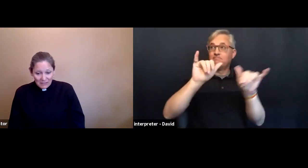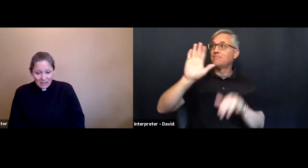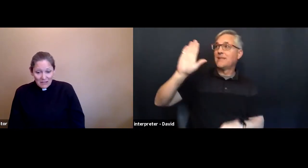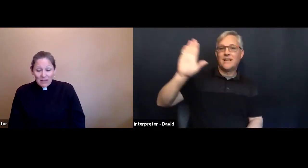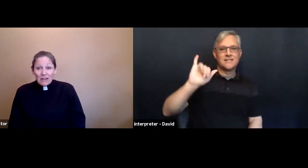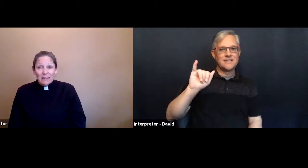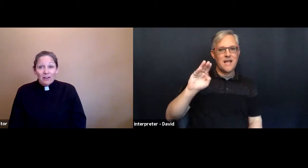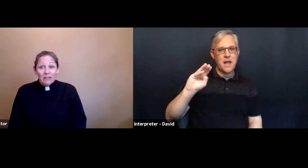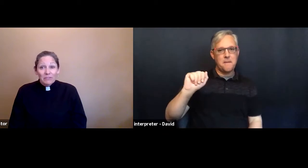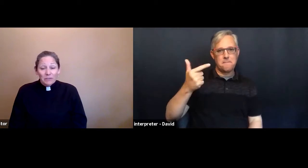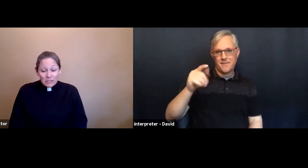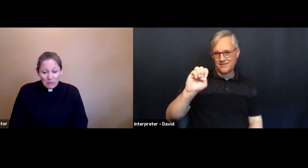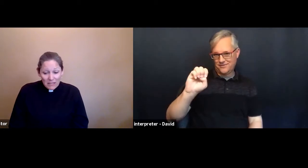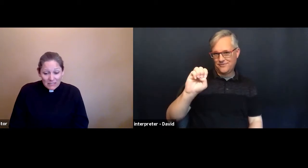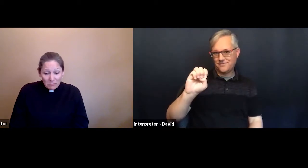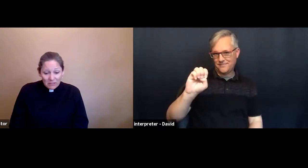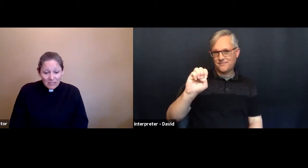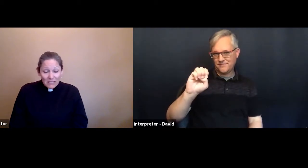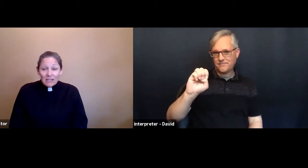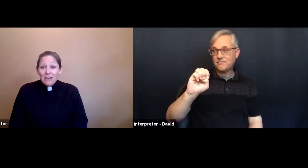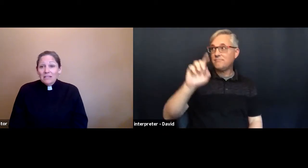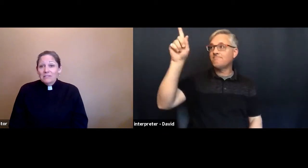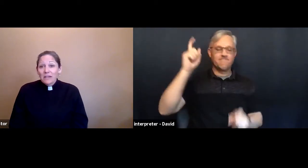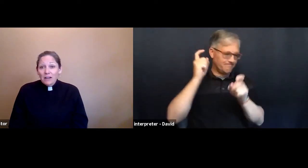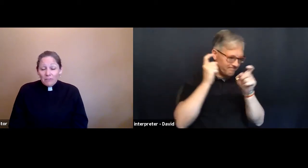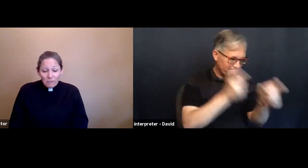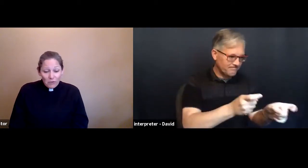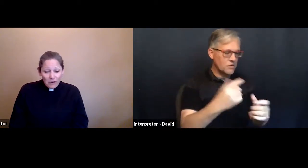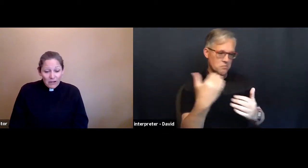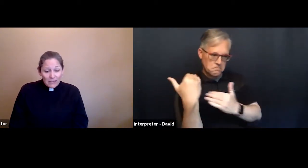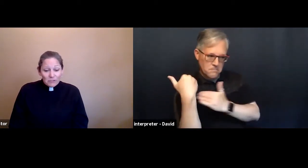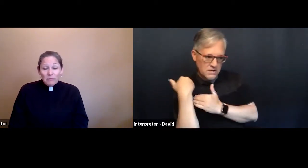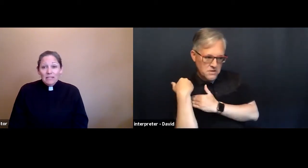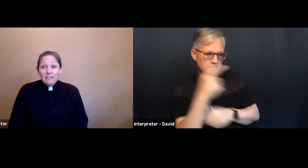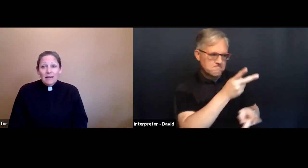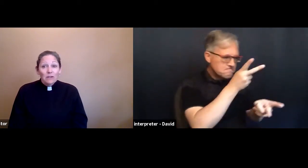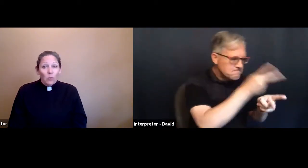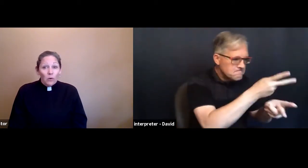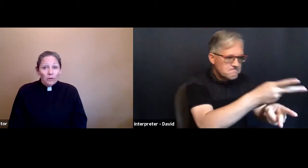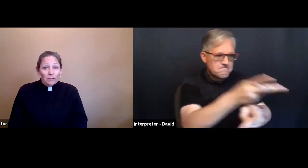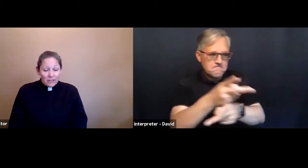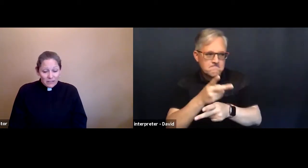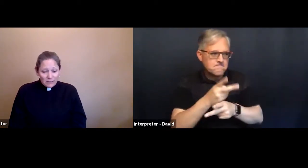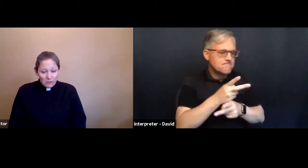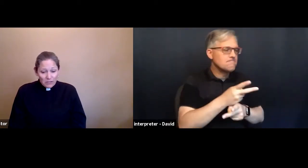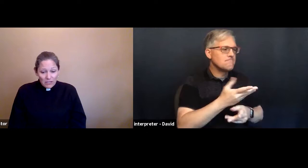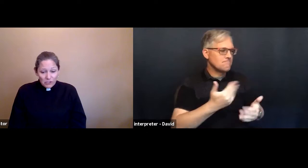And they are given responsibility to care for and to maintain order in the creation.